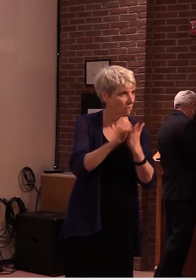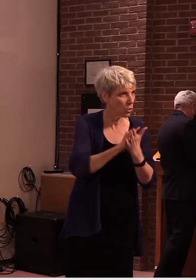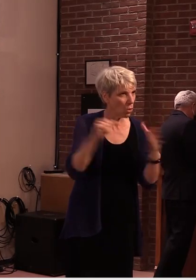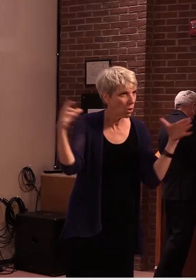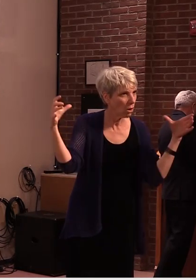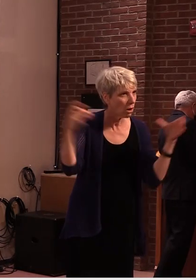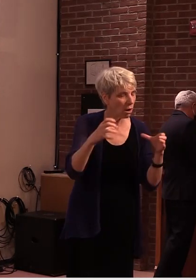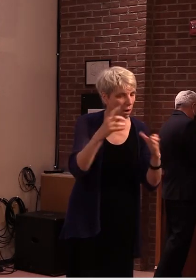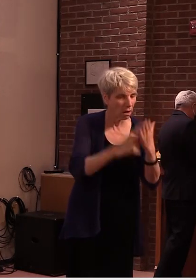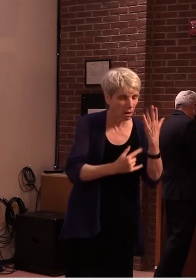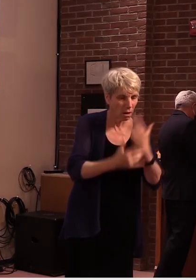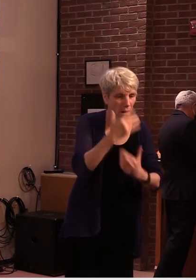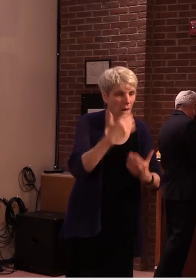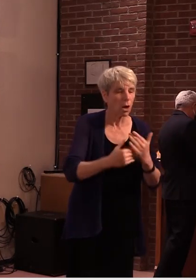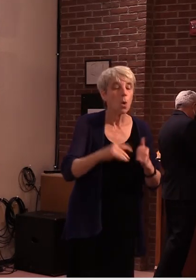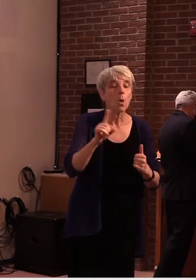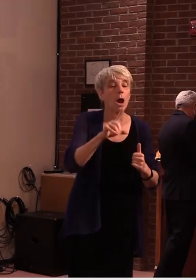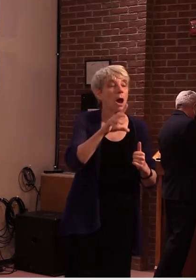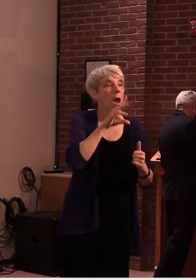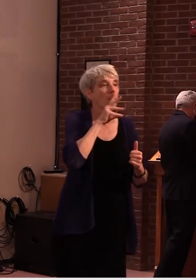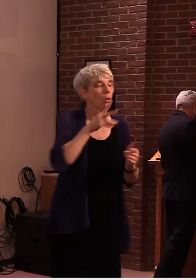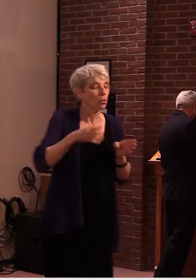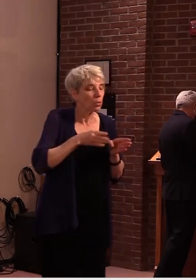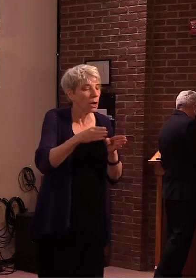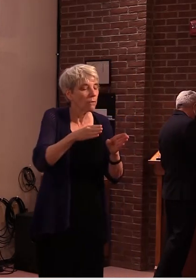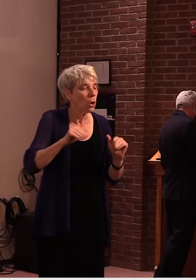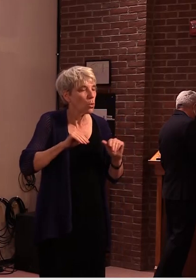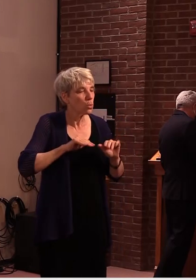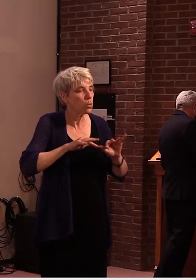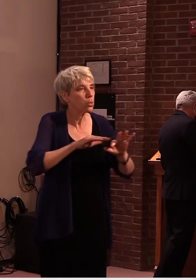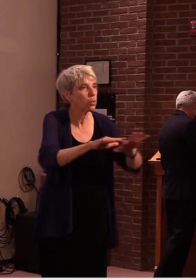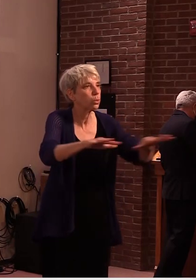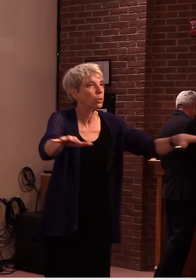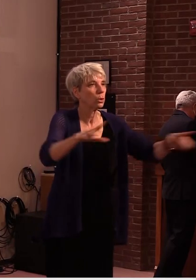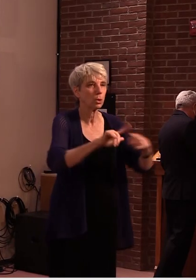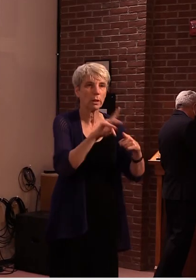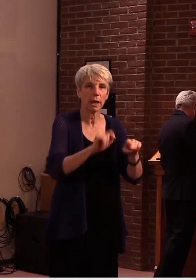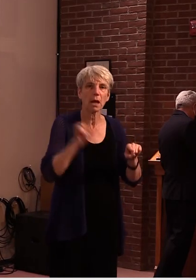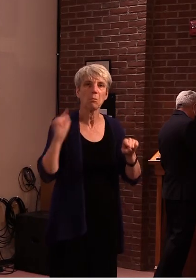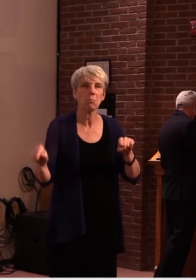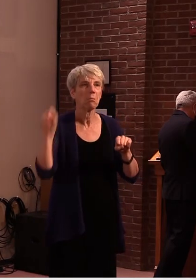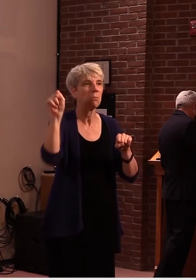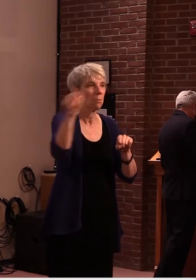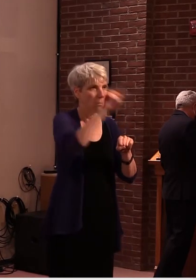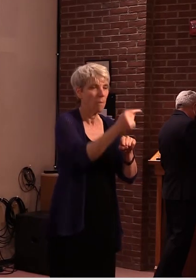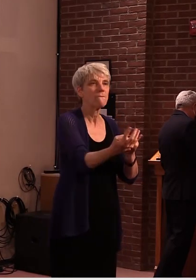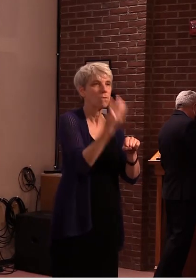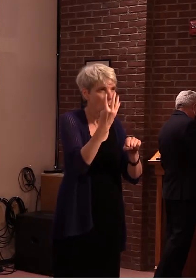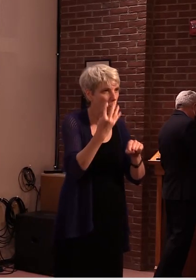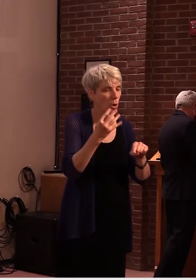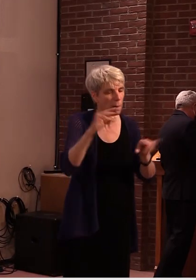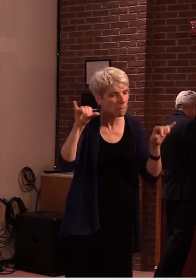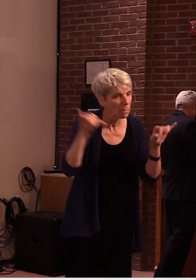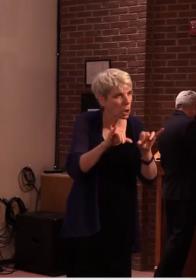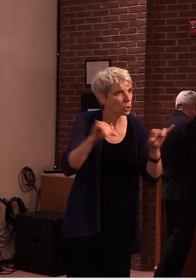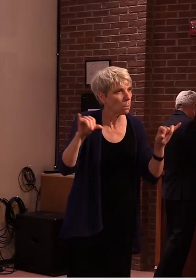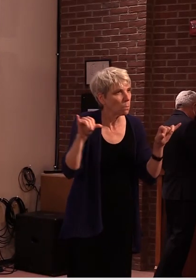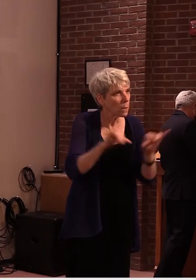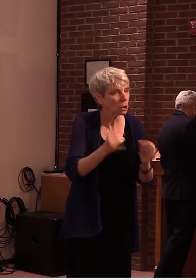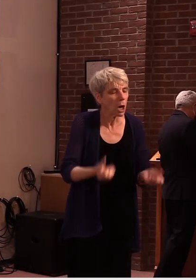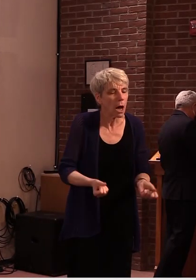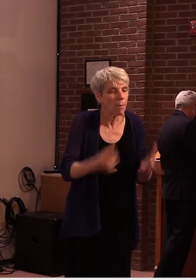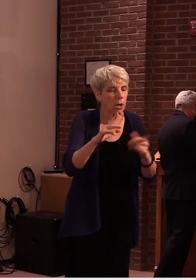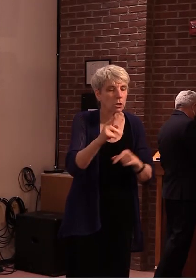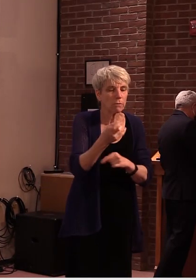at the mouths of each of them for tributaries for the concentrations and they're able to look at that long-term trends